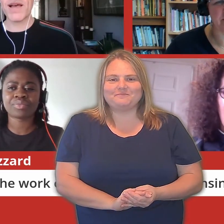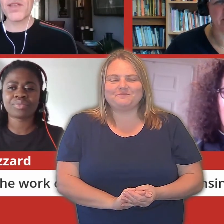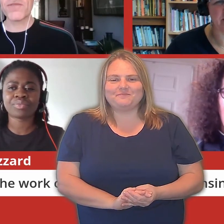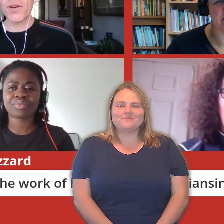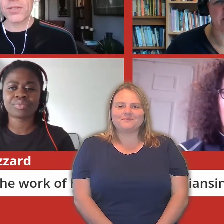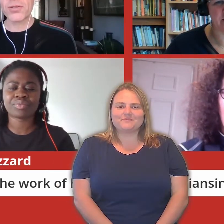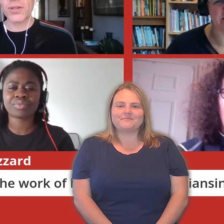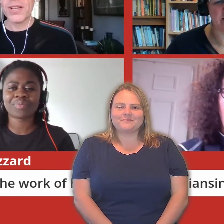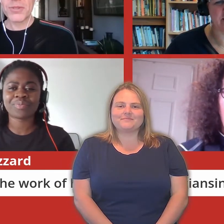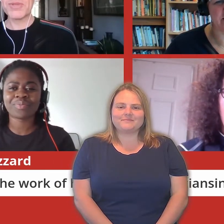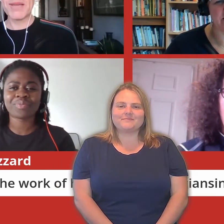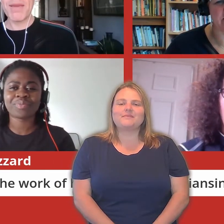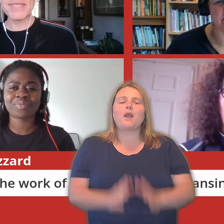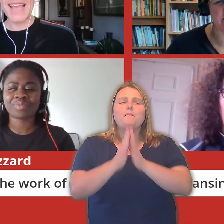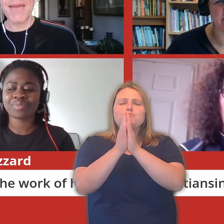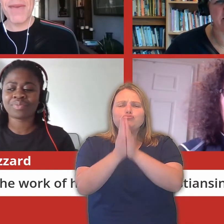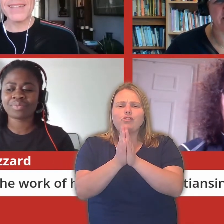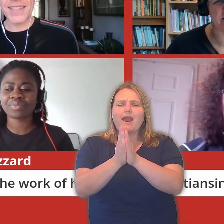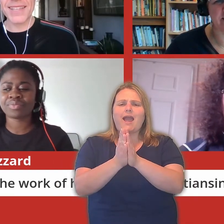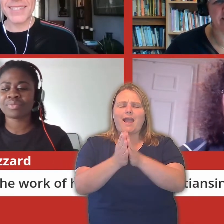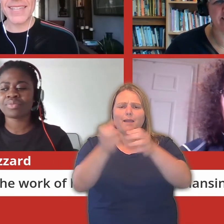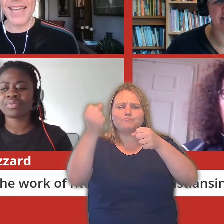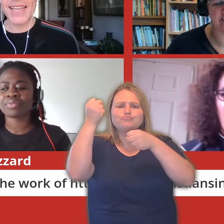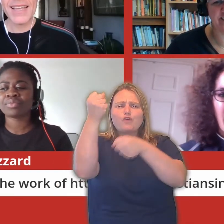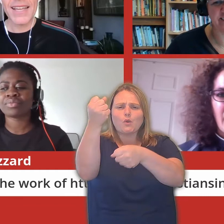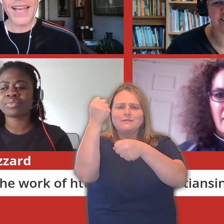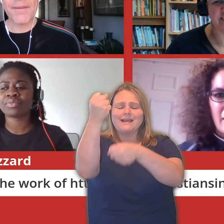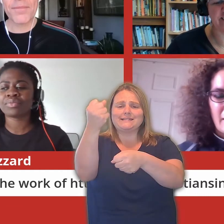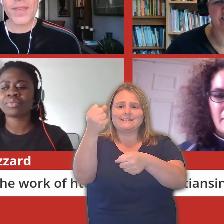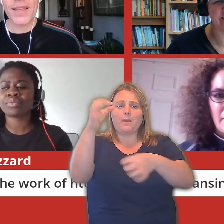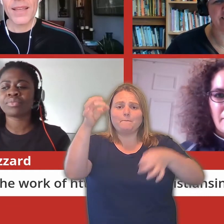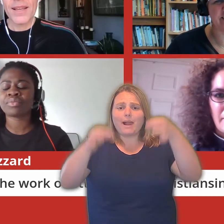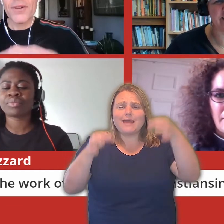You can read about other folks who would say, maybe say amen to this today.